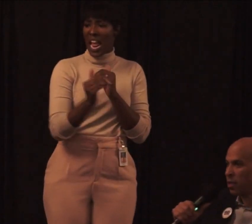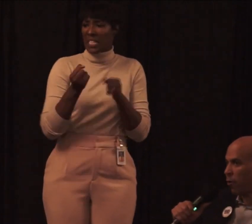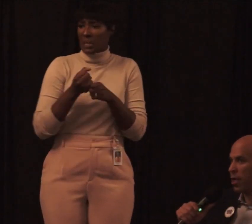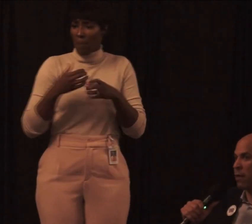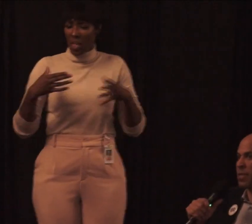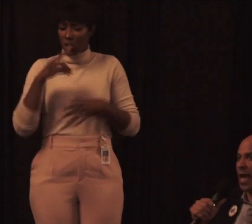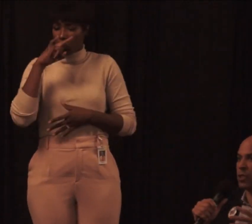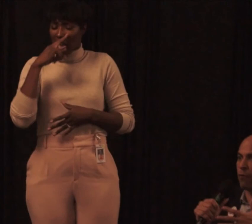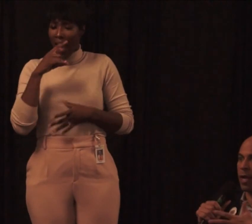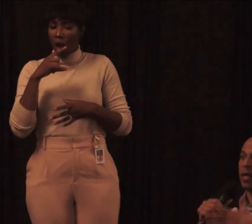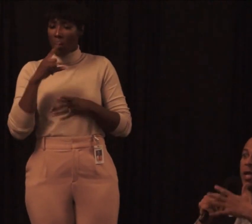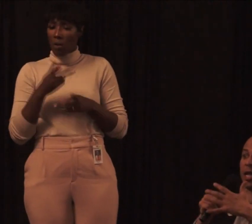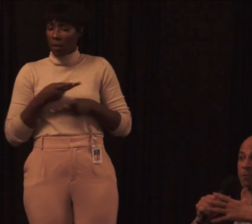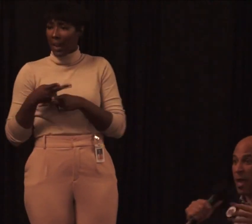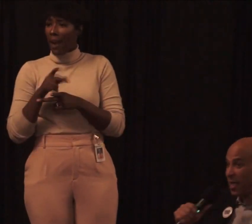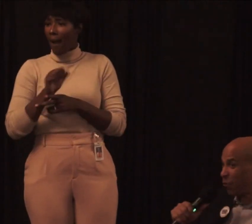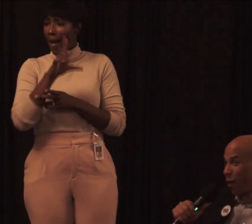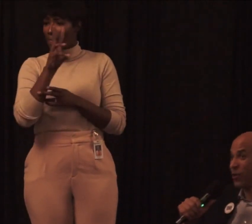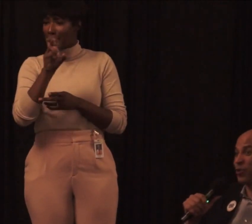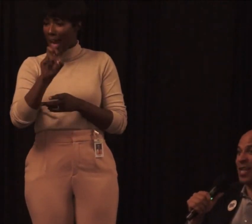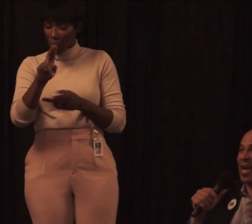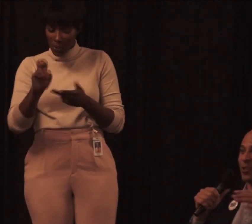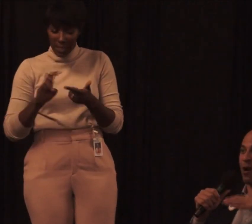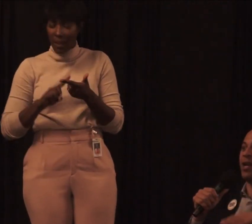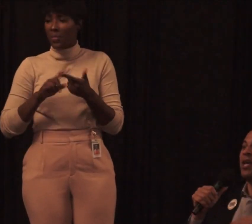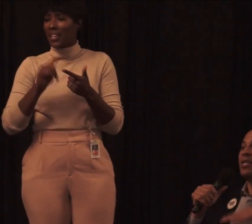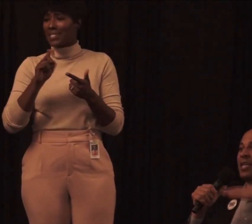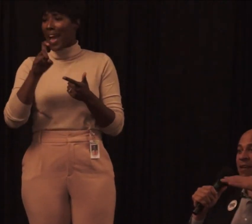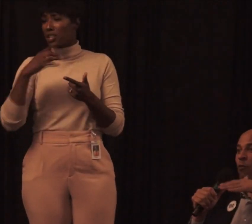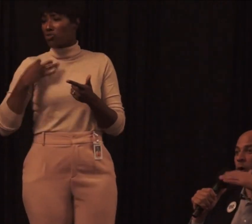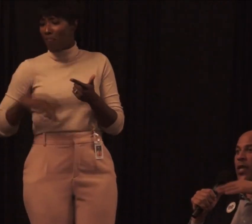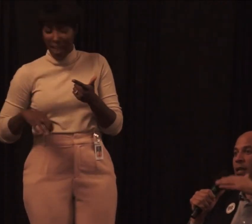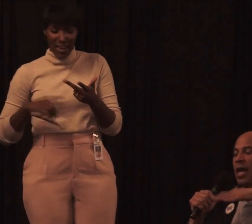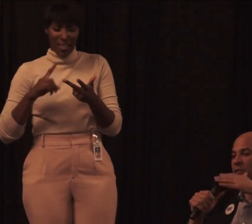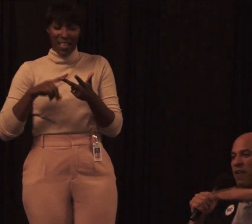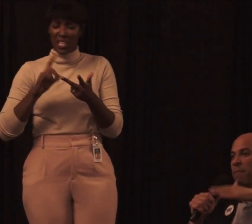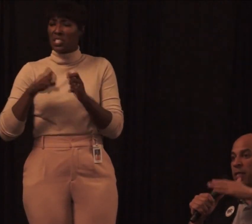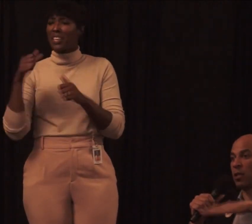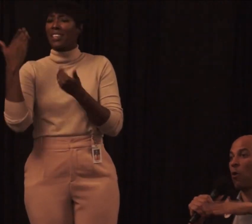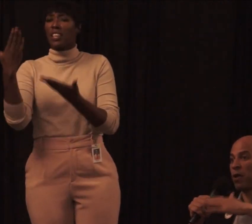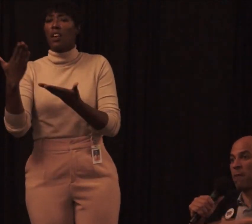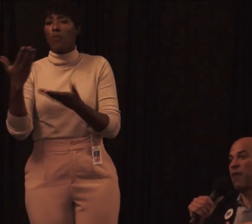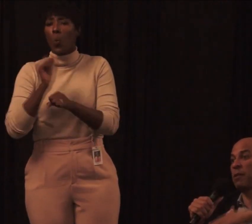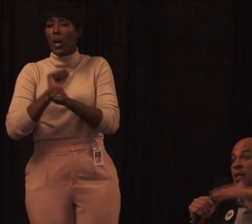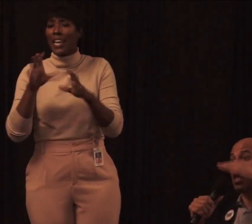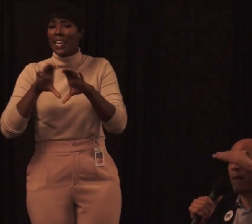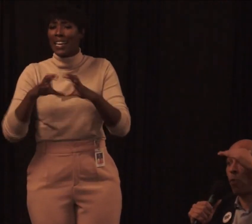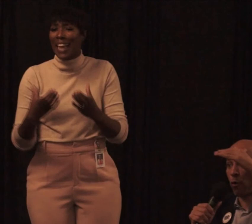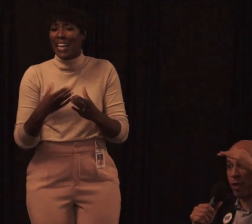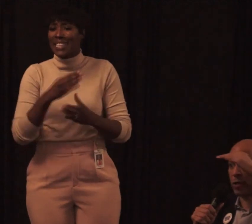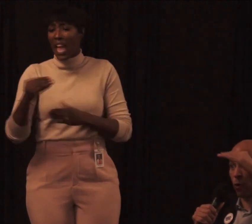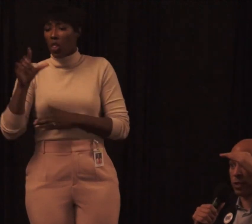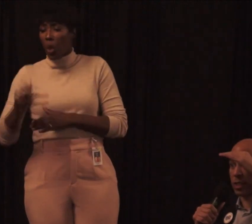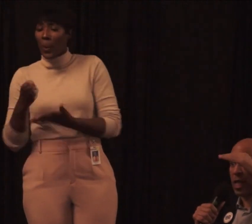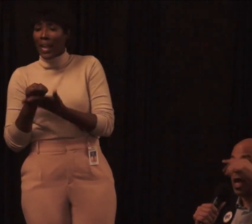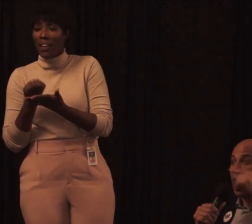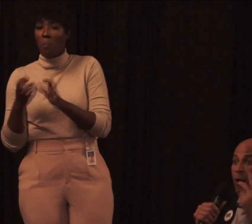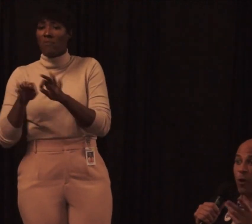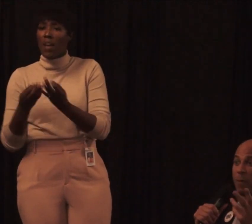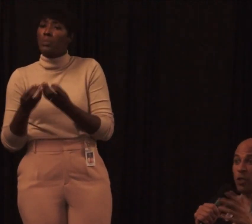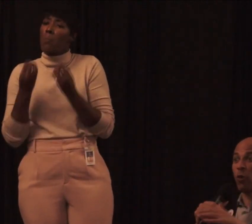expanding the earned income tax credit, expanding the renter's tax credit, to give working-class families and low-income families a lot more resources.